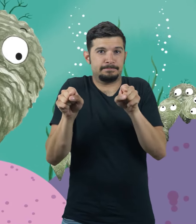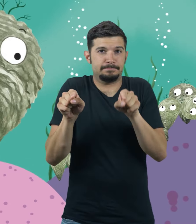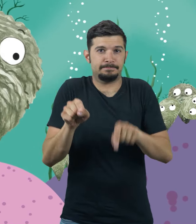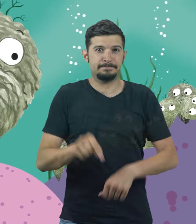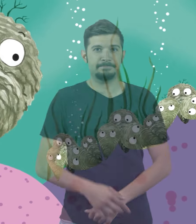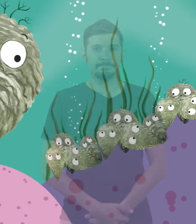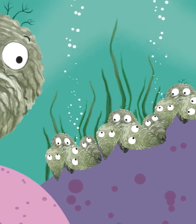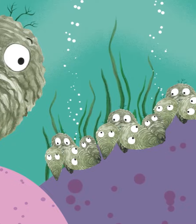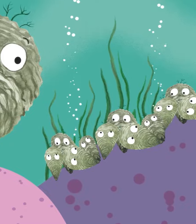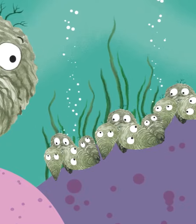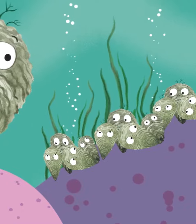The Ruffer